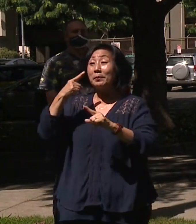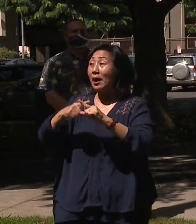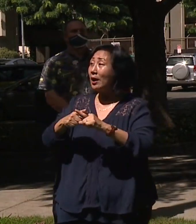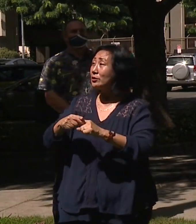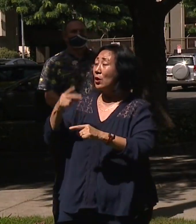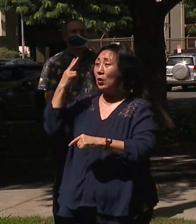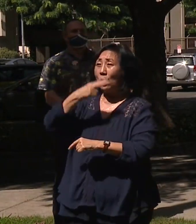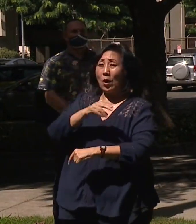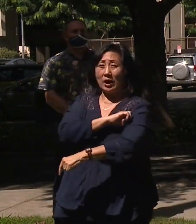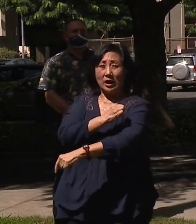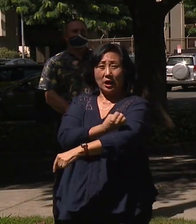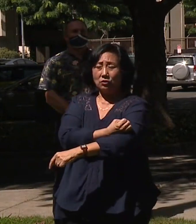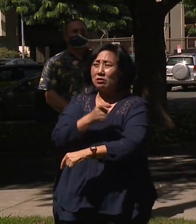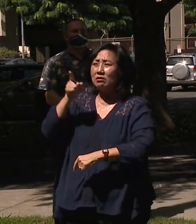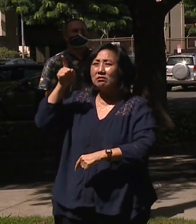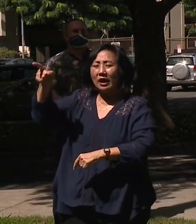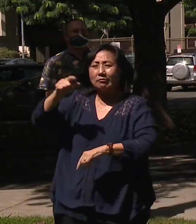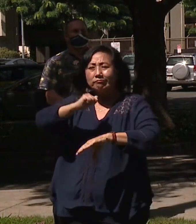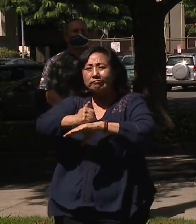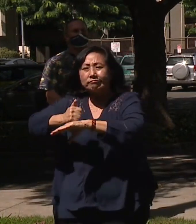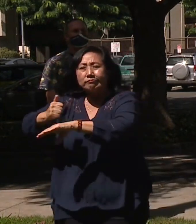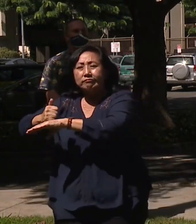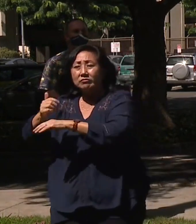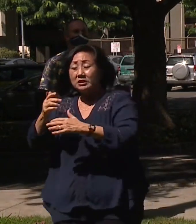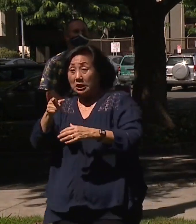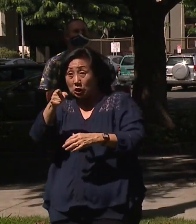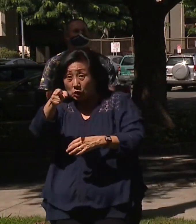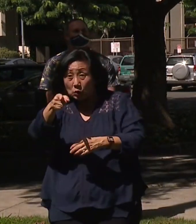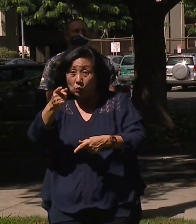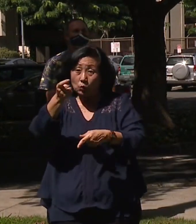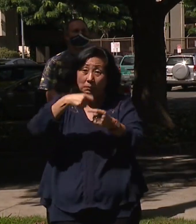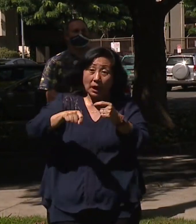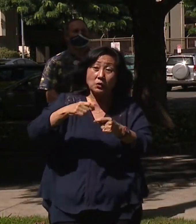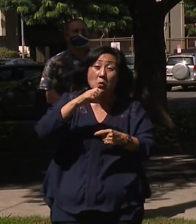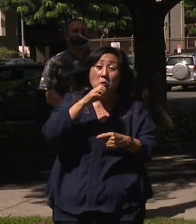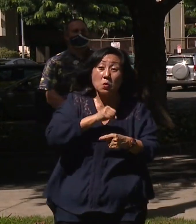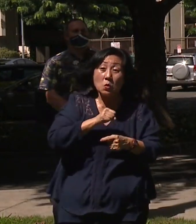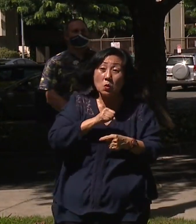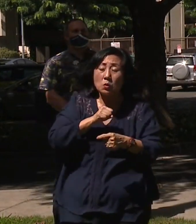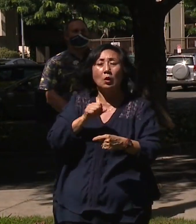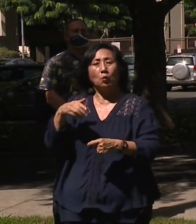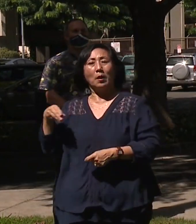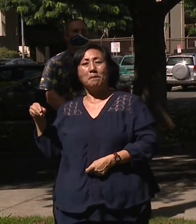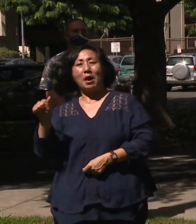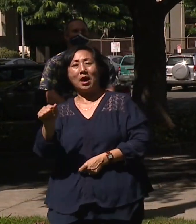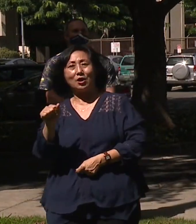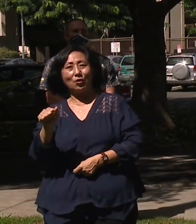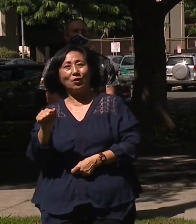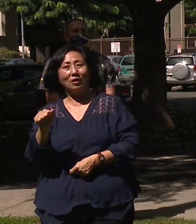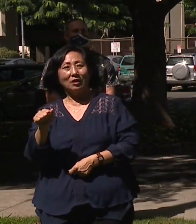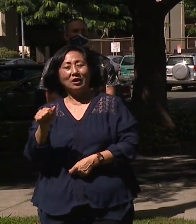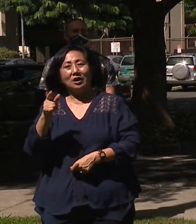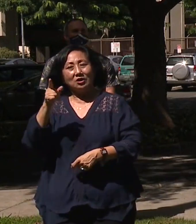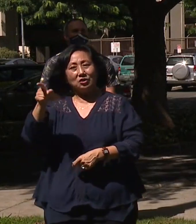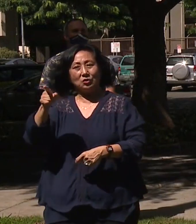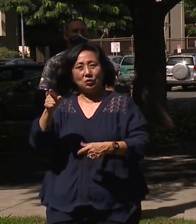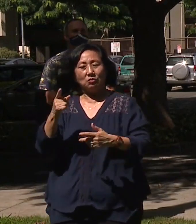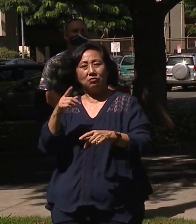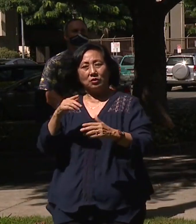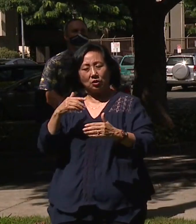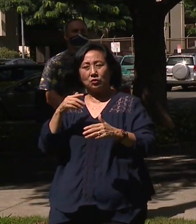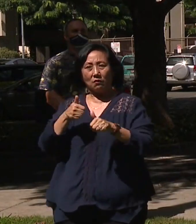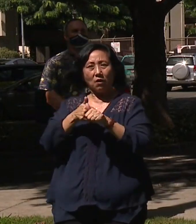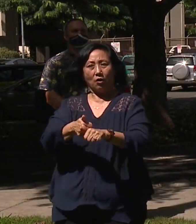Energy, you know, they put incentives forward to say, if you replace this equipment, we'll pay you up front to take that right step.